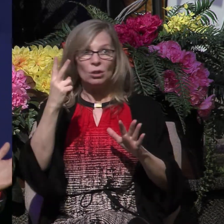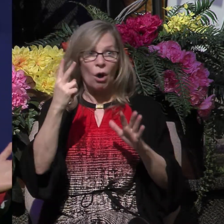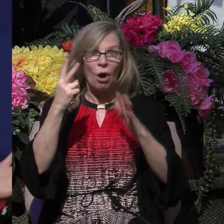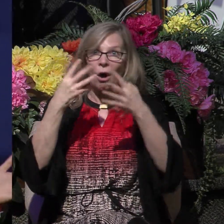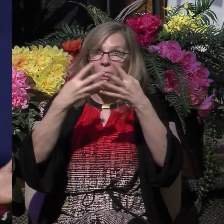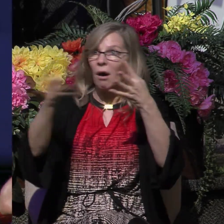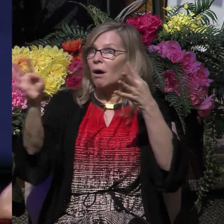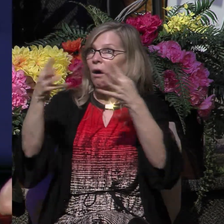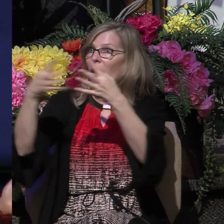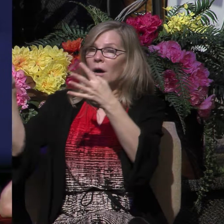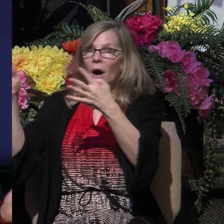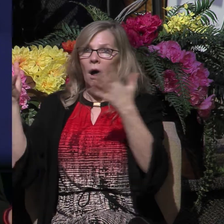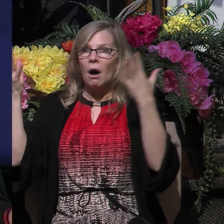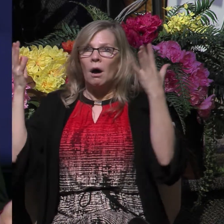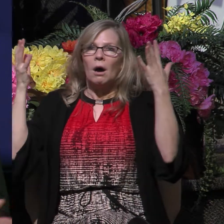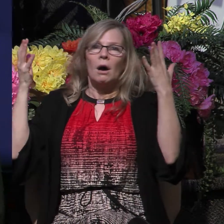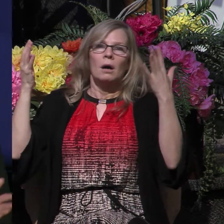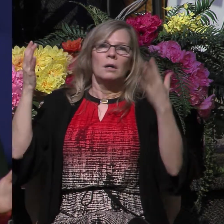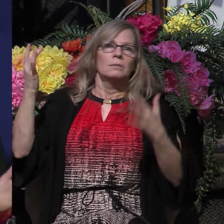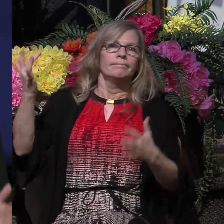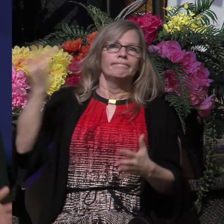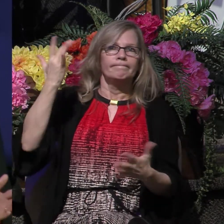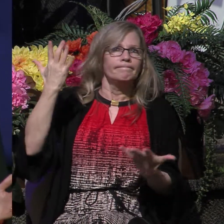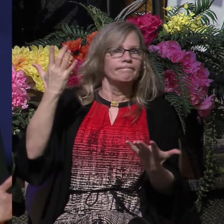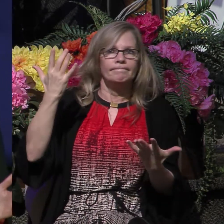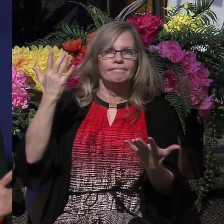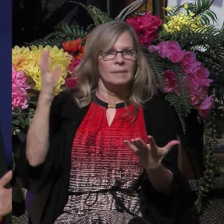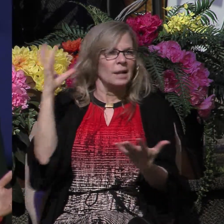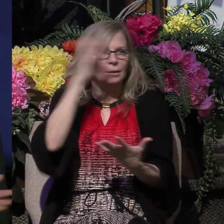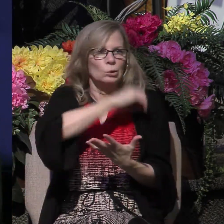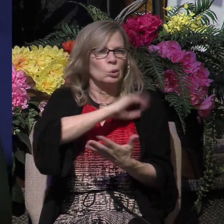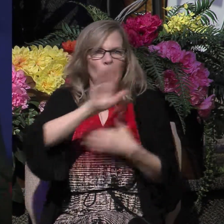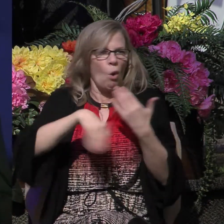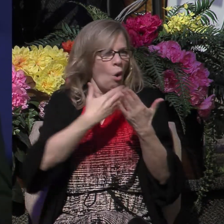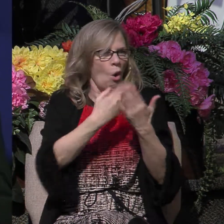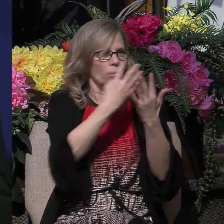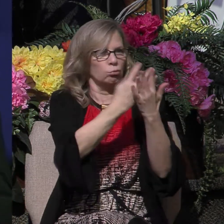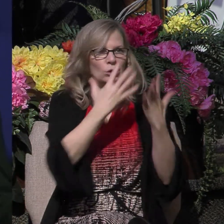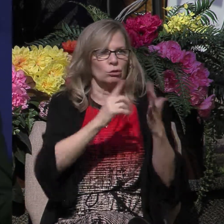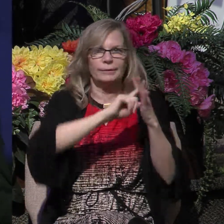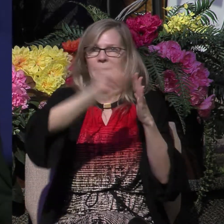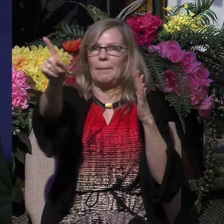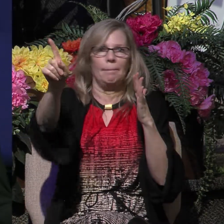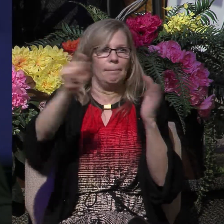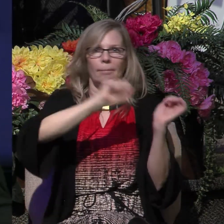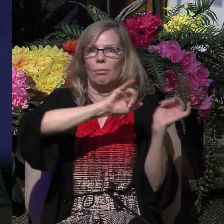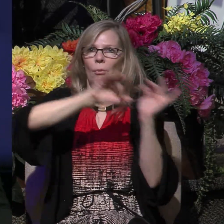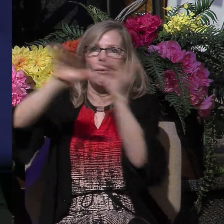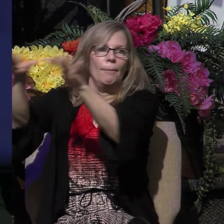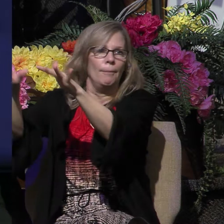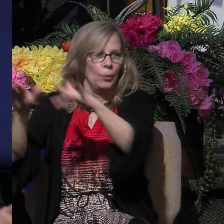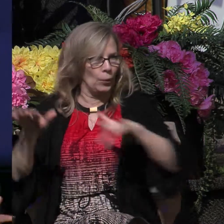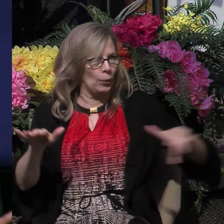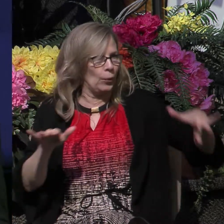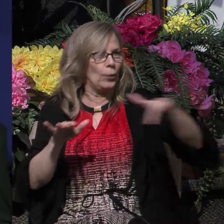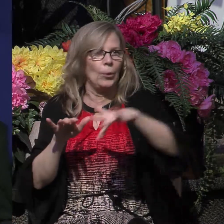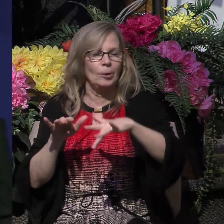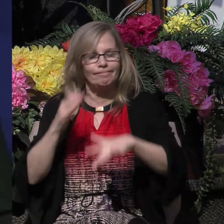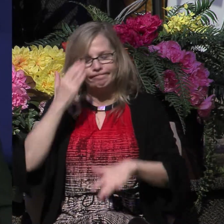commit suicide, to take his life, because he assumed that all the prisoners had escaped. And knowing that Roman